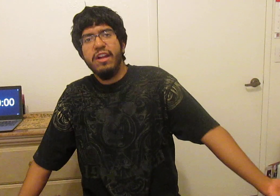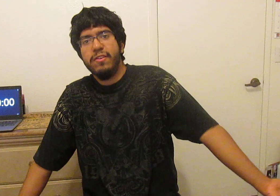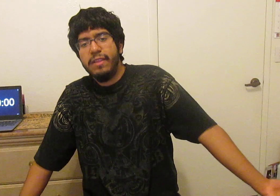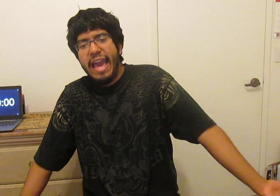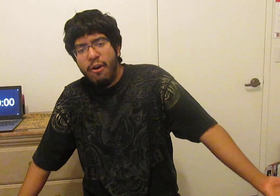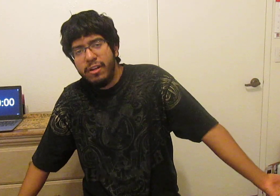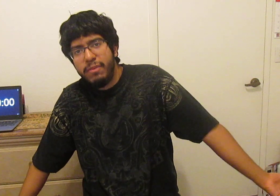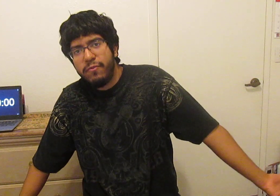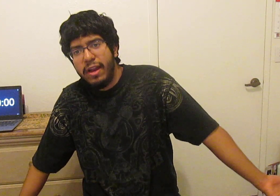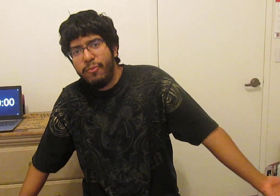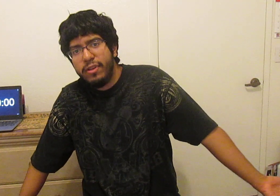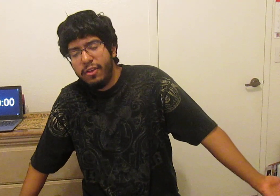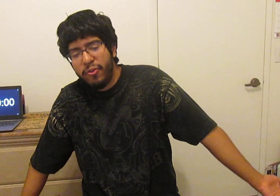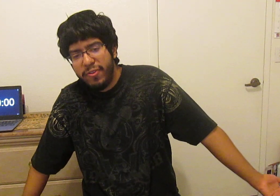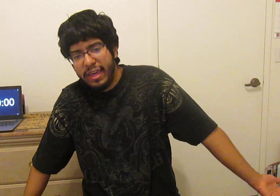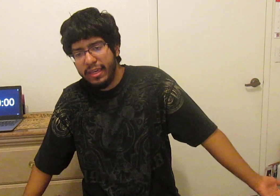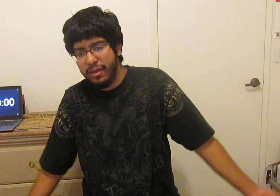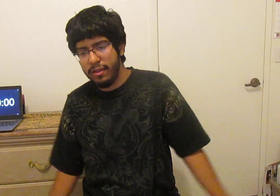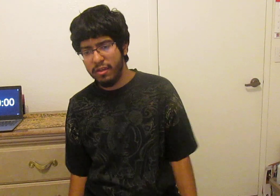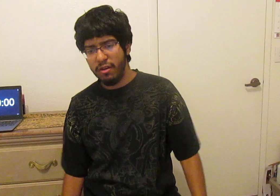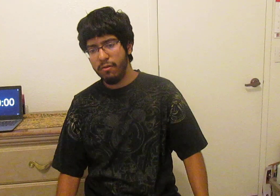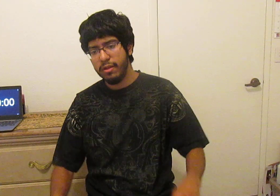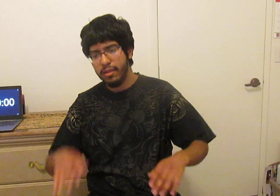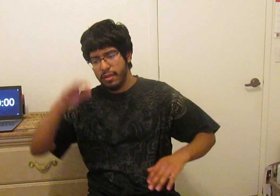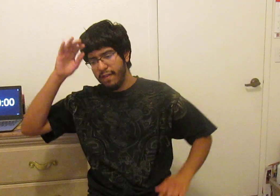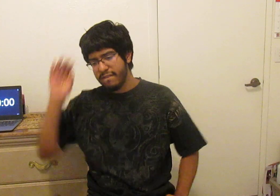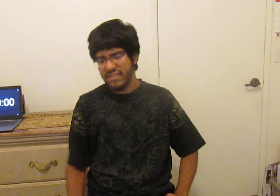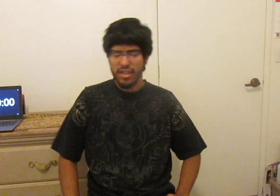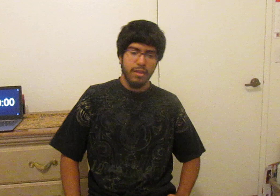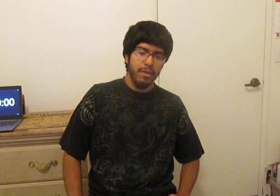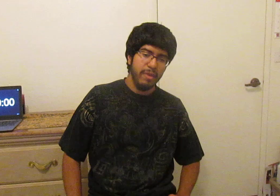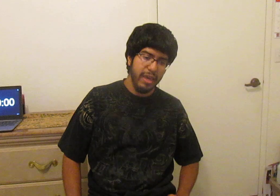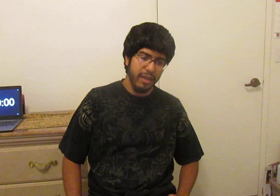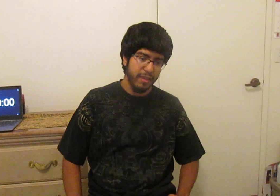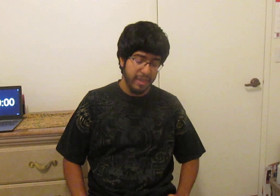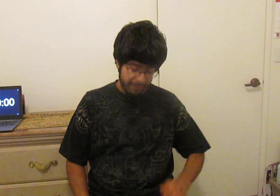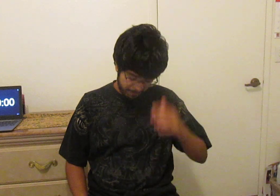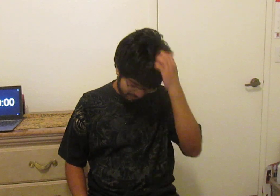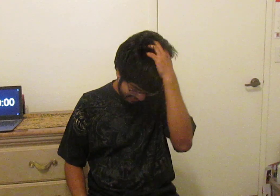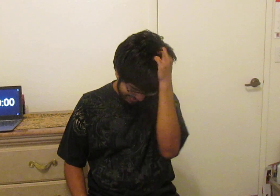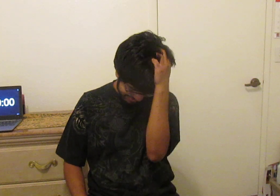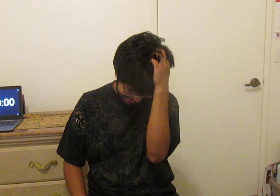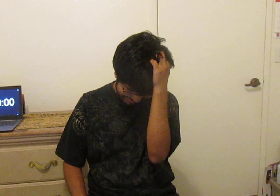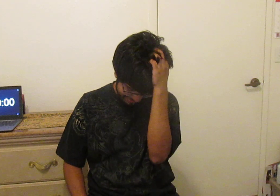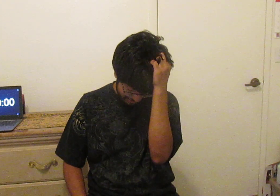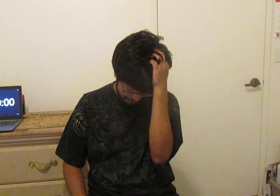aggressively hounding me for every little thing you know man that that company